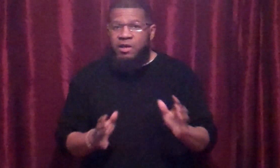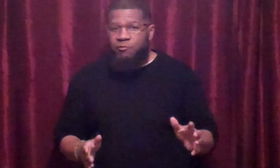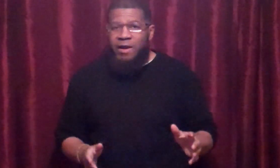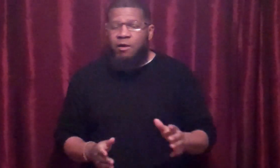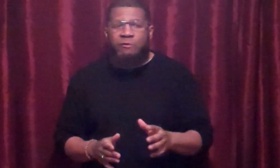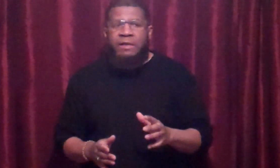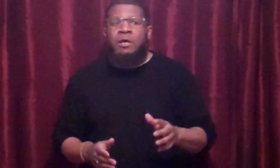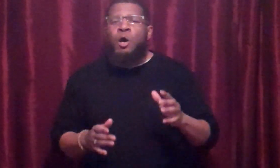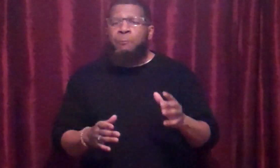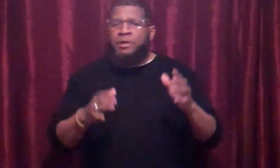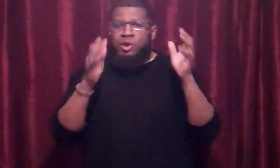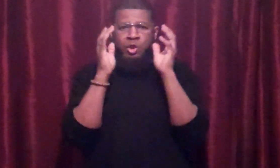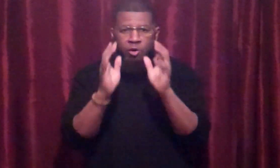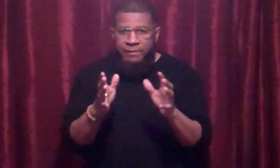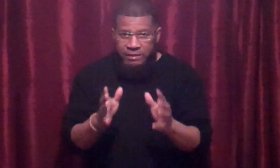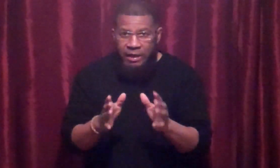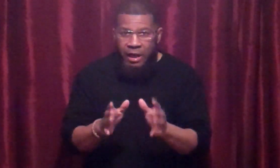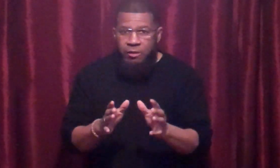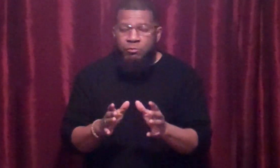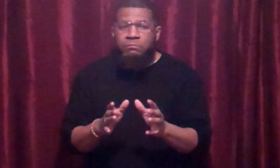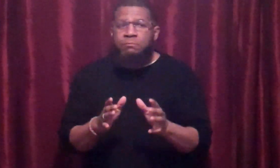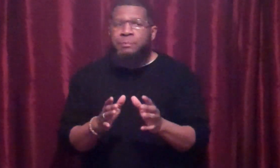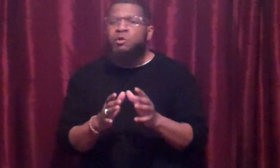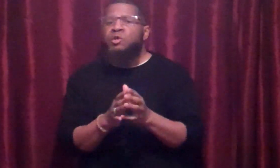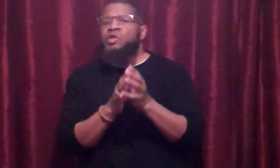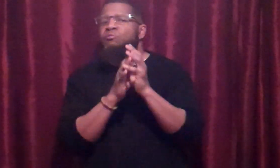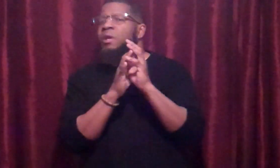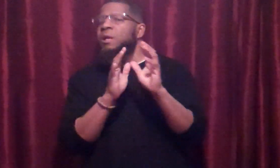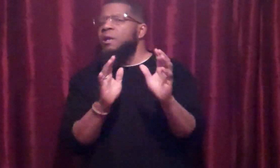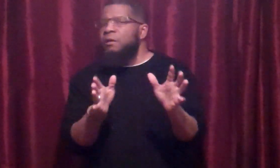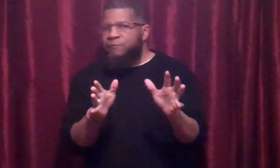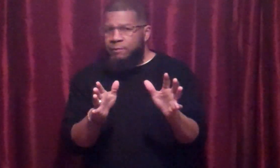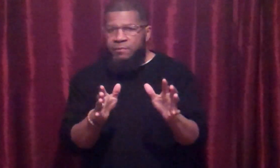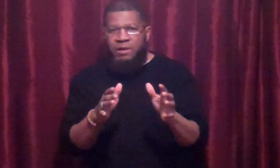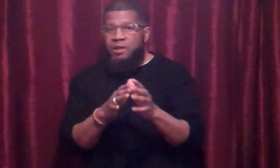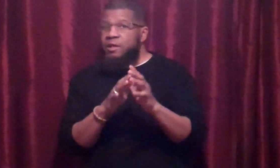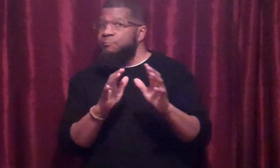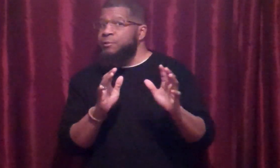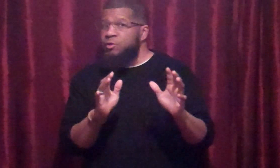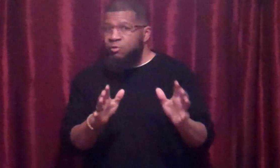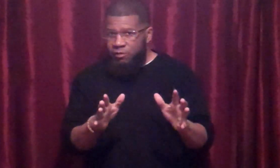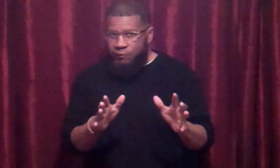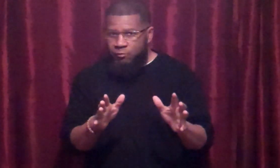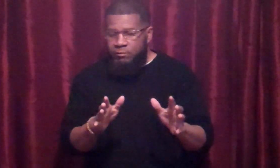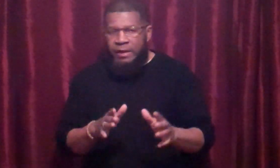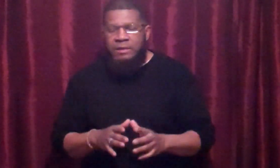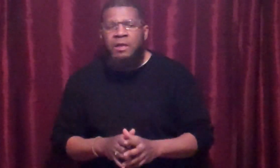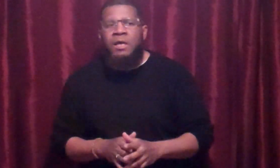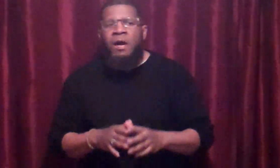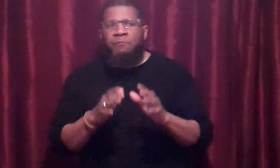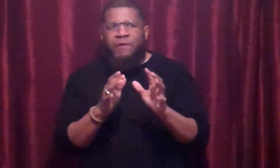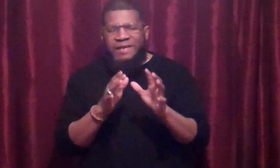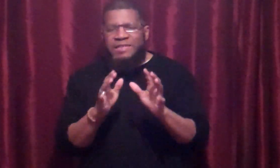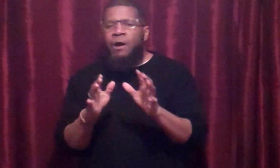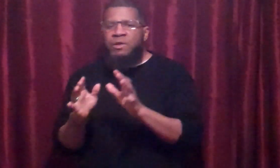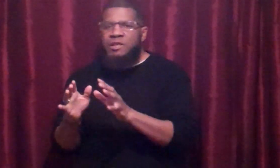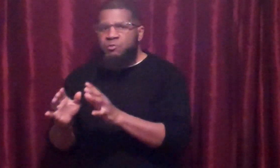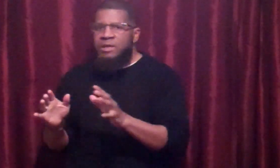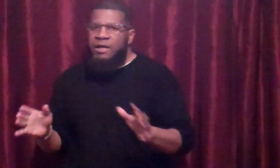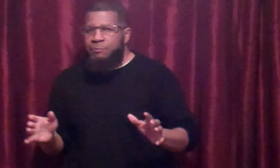not around, right? But you're in denial because you love them and they're beautiful, right? That's how it is with a lot of